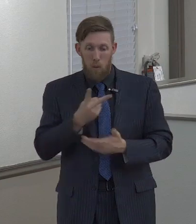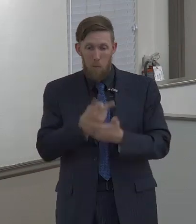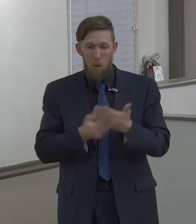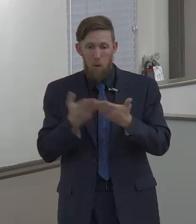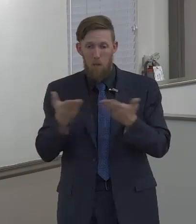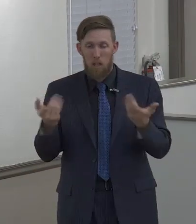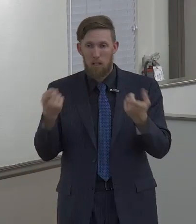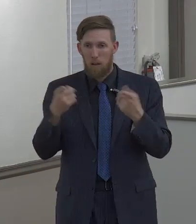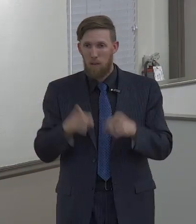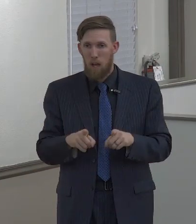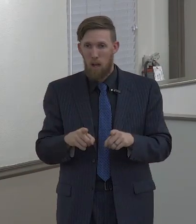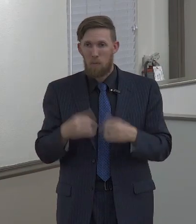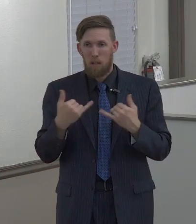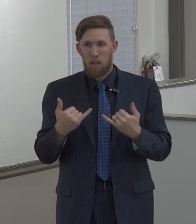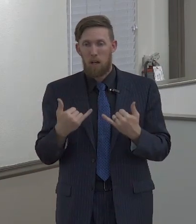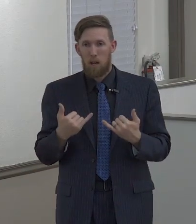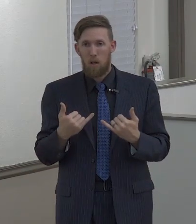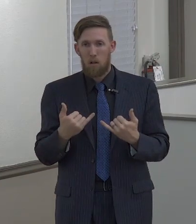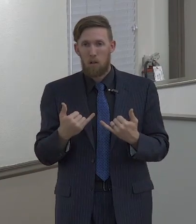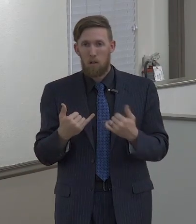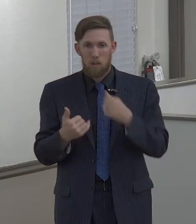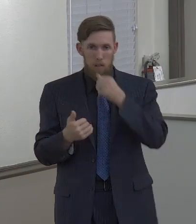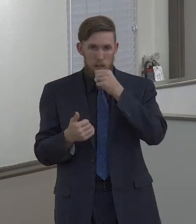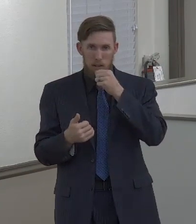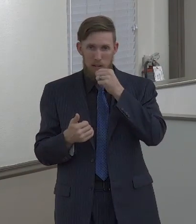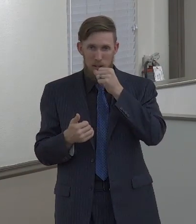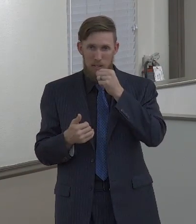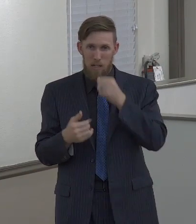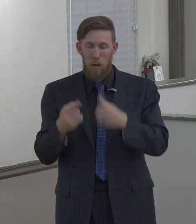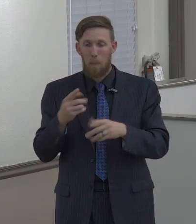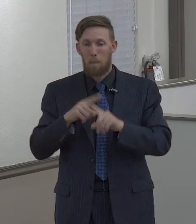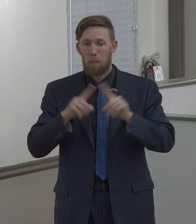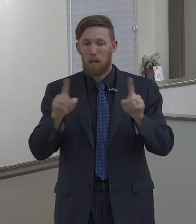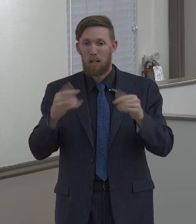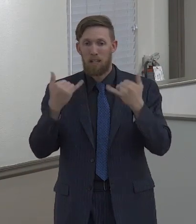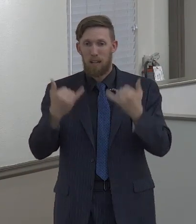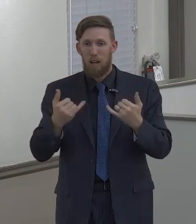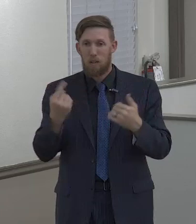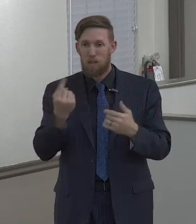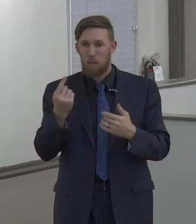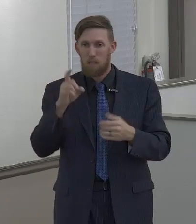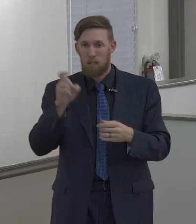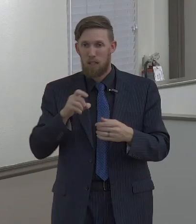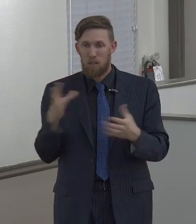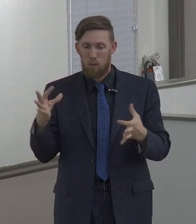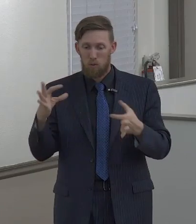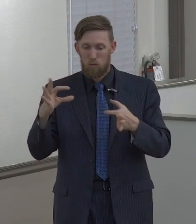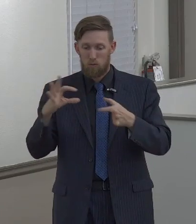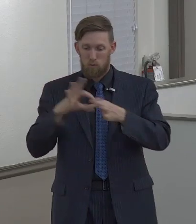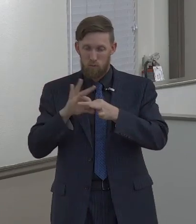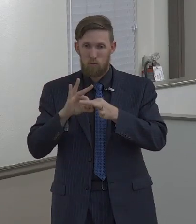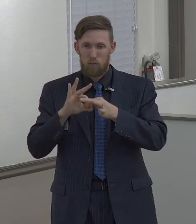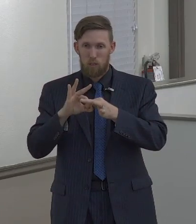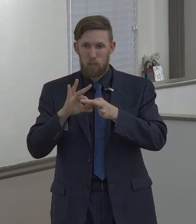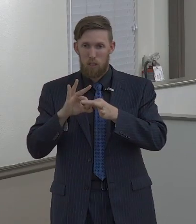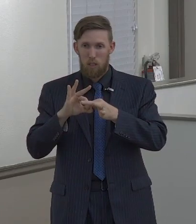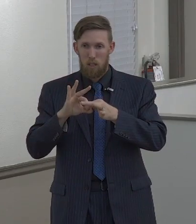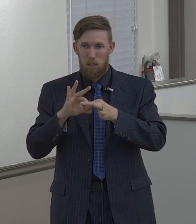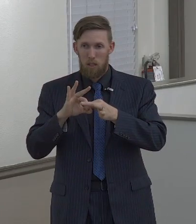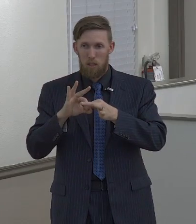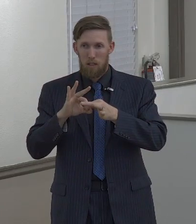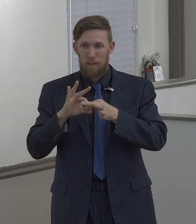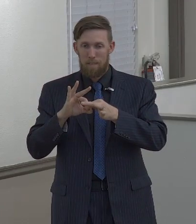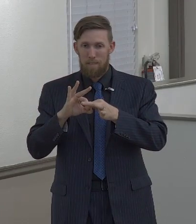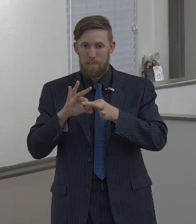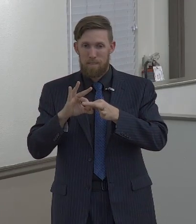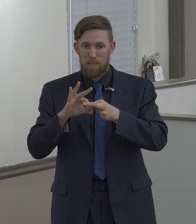off some things, and we've put on some good things, understand something. Without something to hold it all together, it's all going to fall